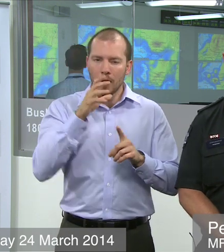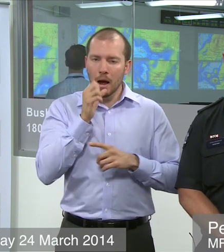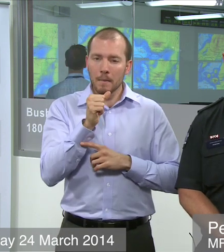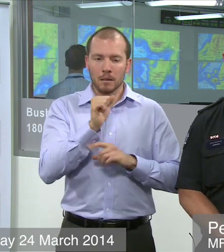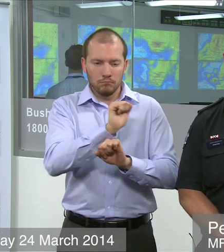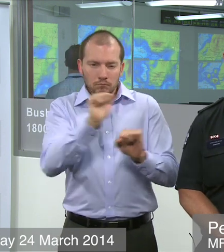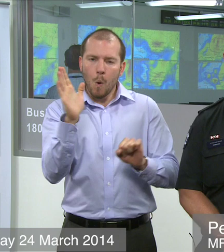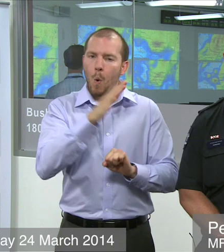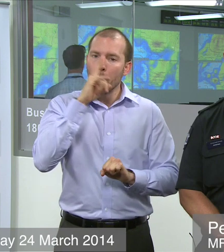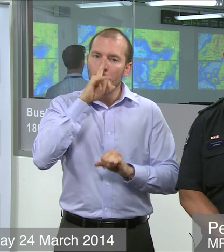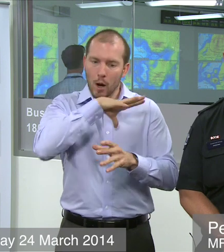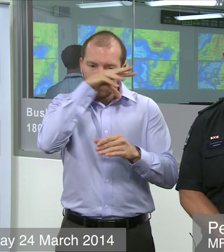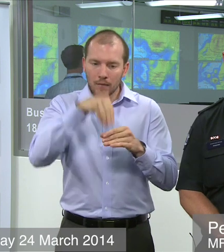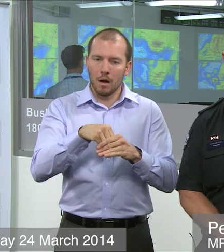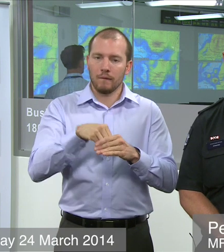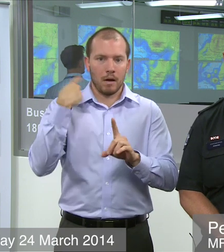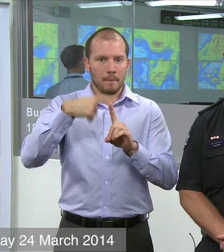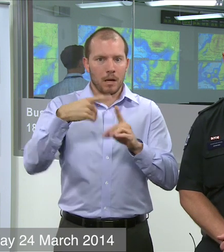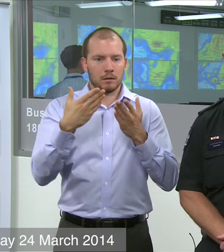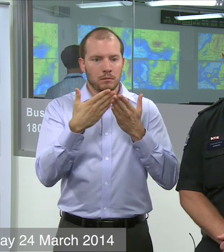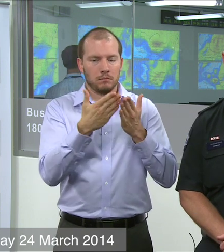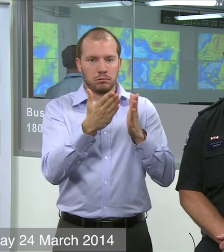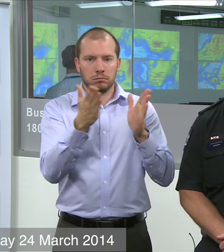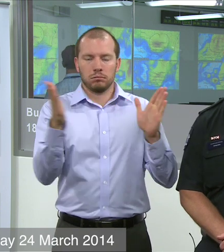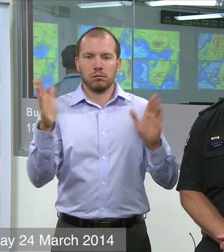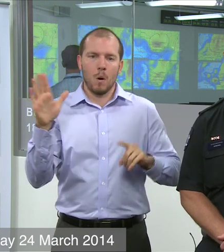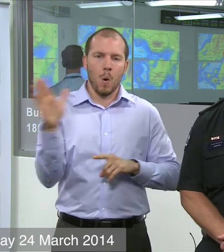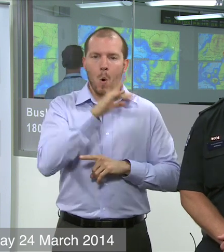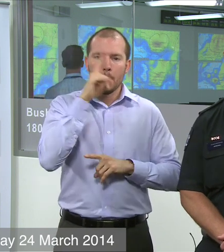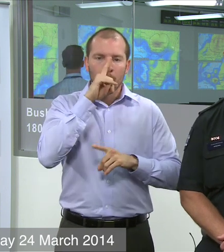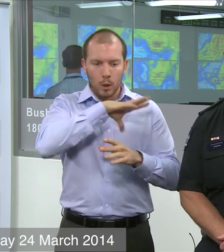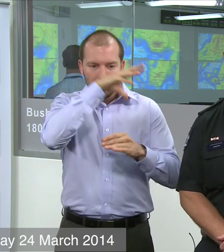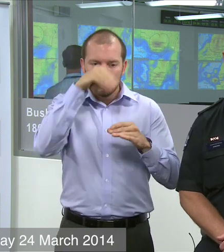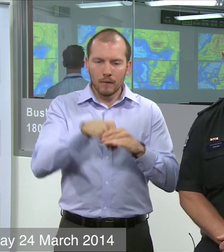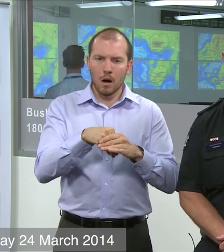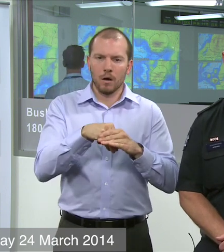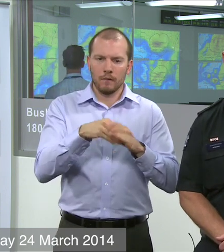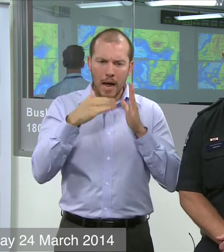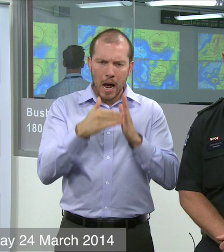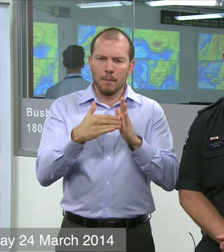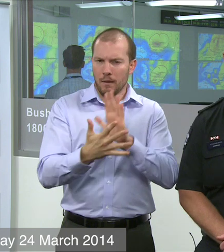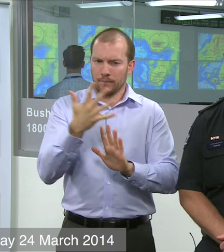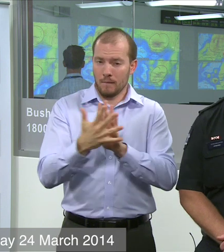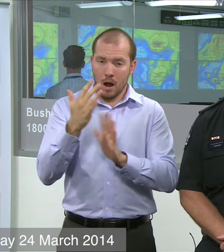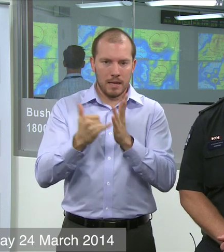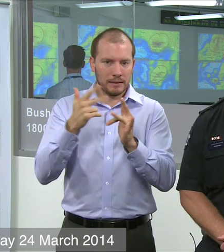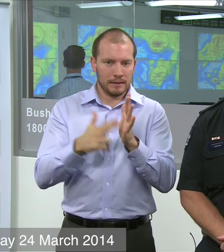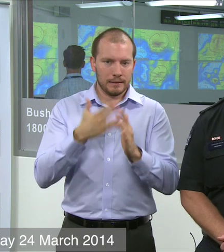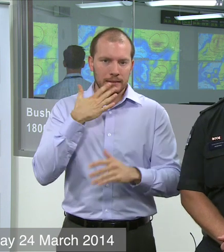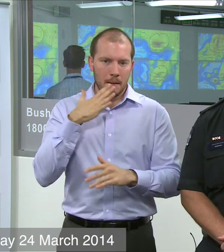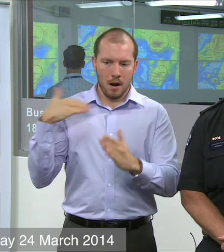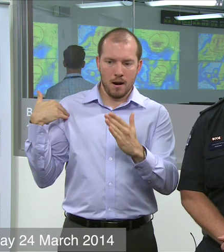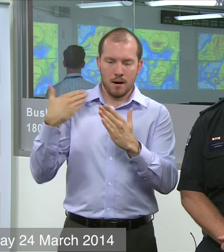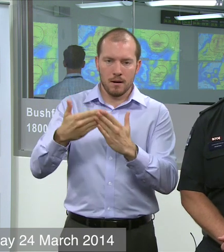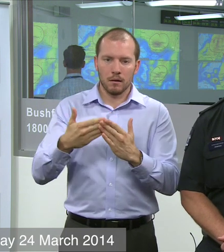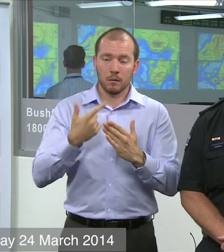range of support staff that have assisted during this unprecedented response from the MFB this summer season. We've been in locations